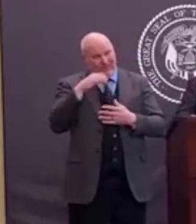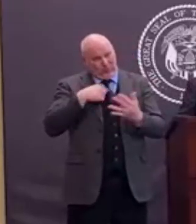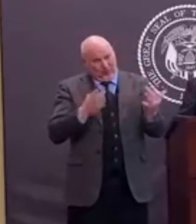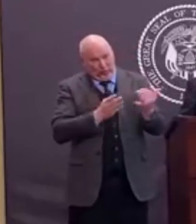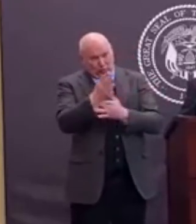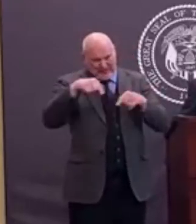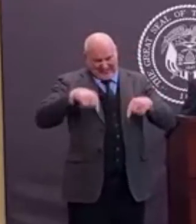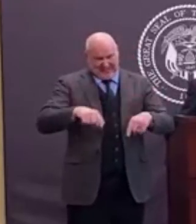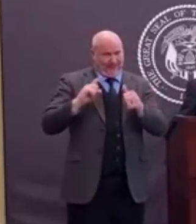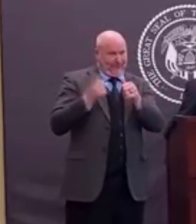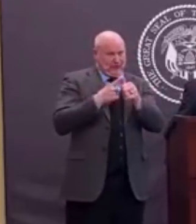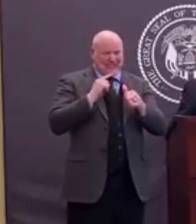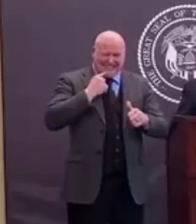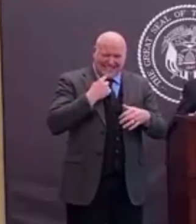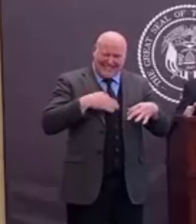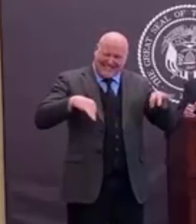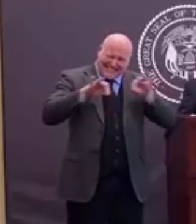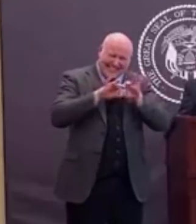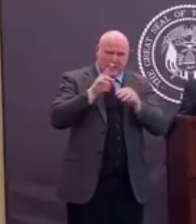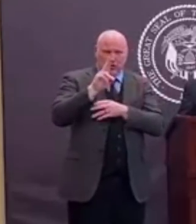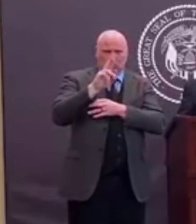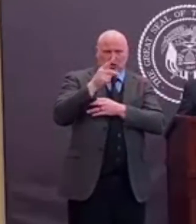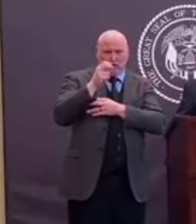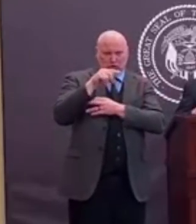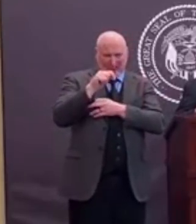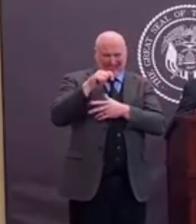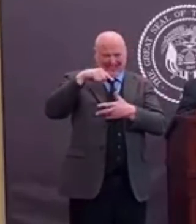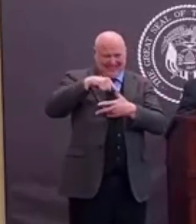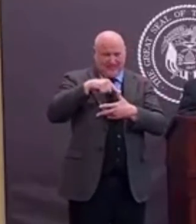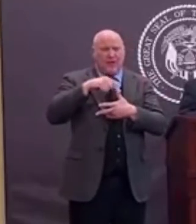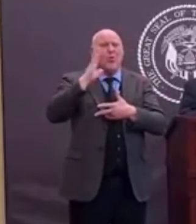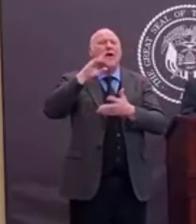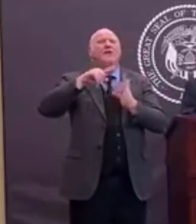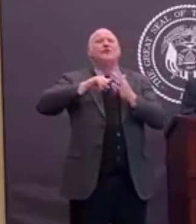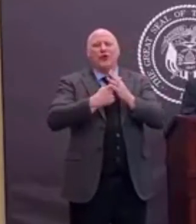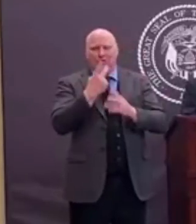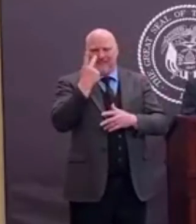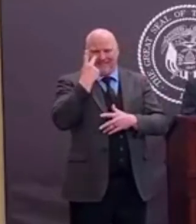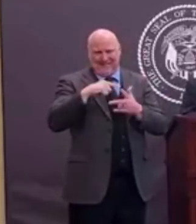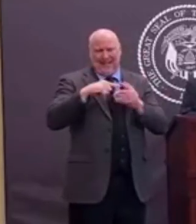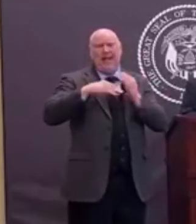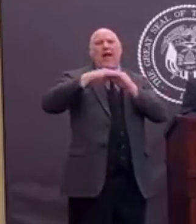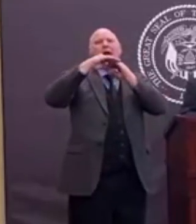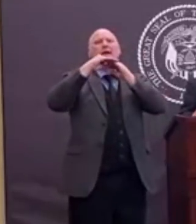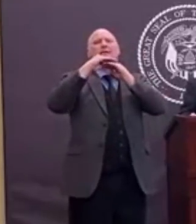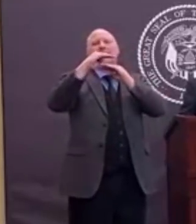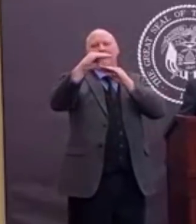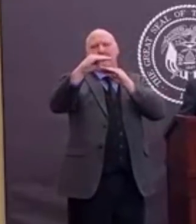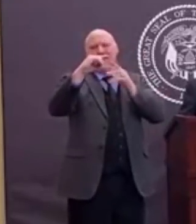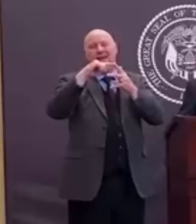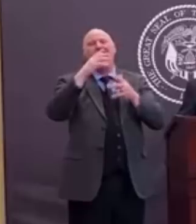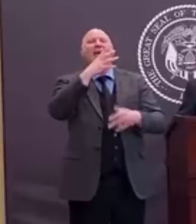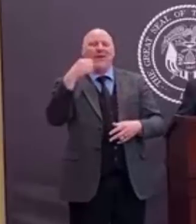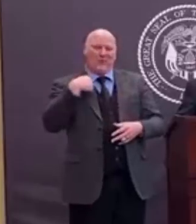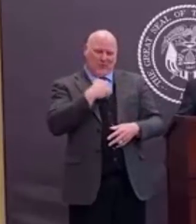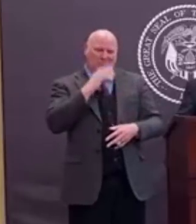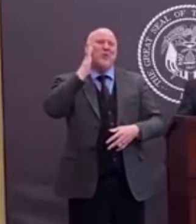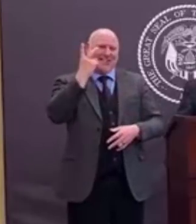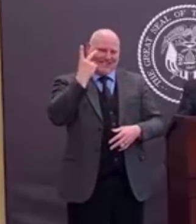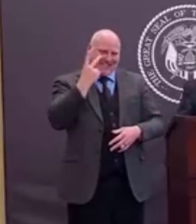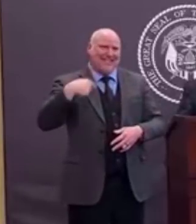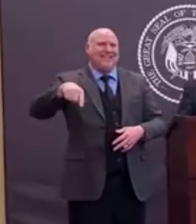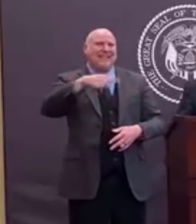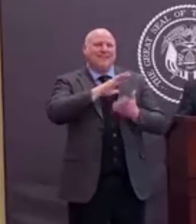And then we'll start growing the economy. And we can do that in a few weeks. If we don't do it, it's going to take us a few months. So